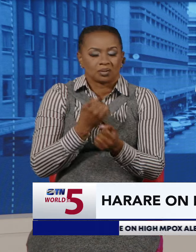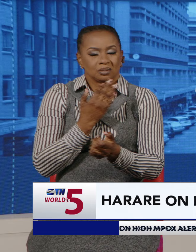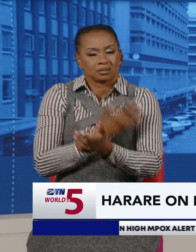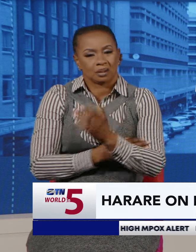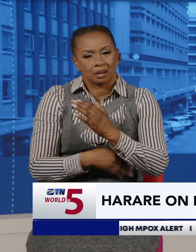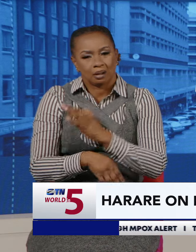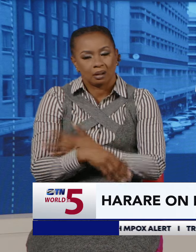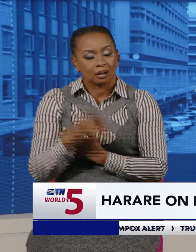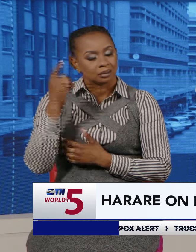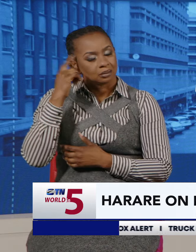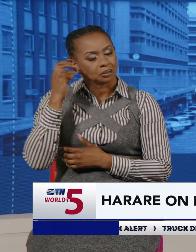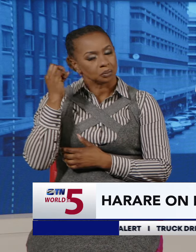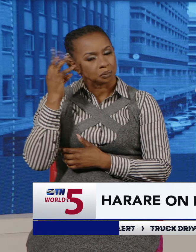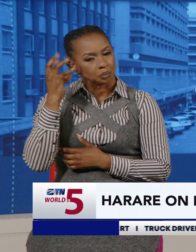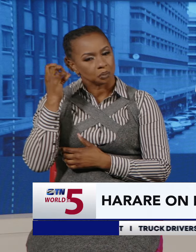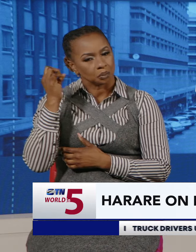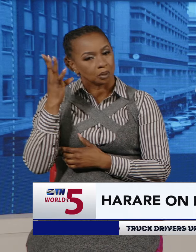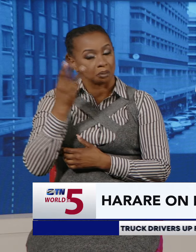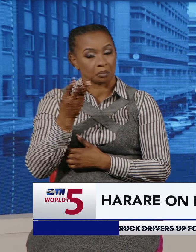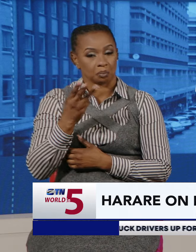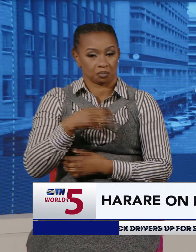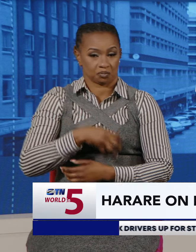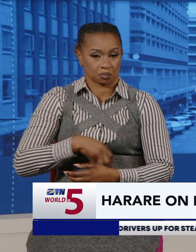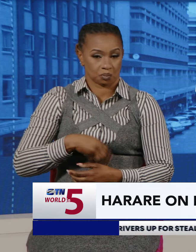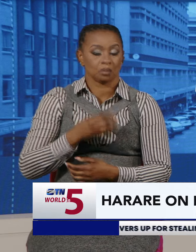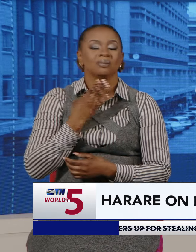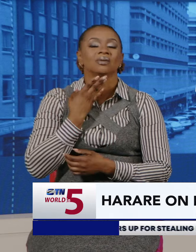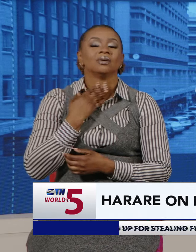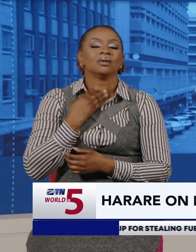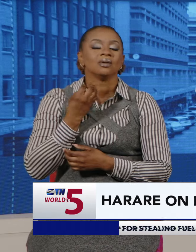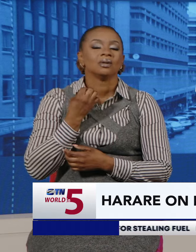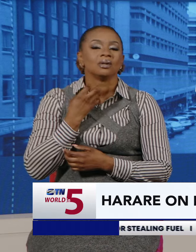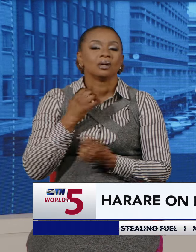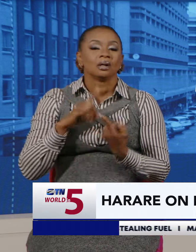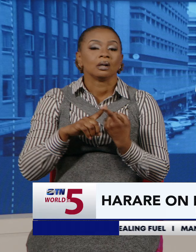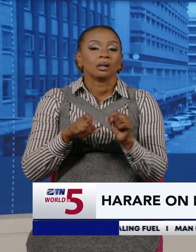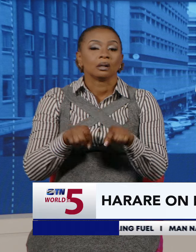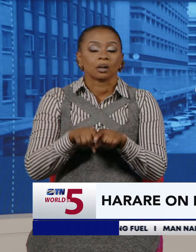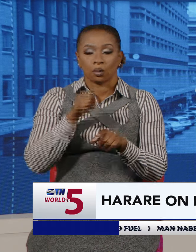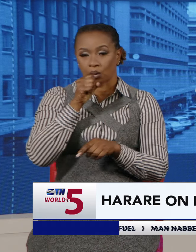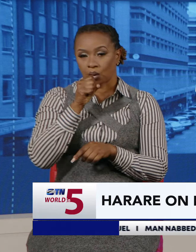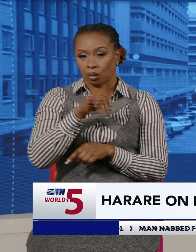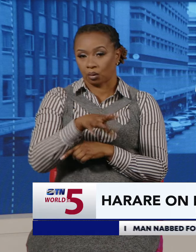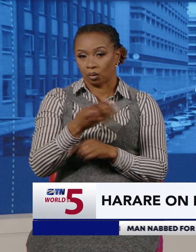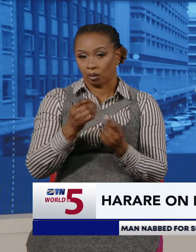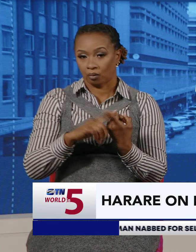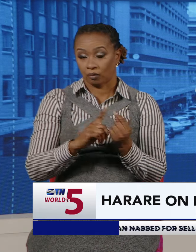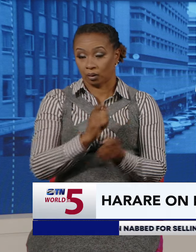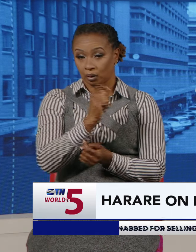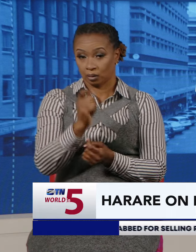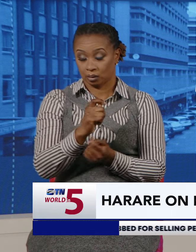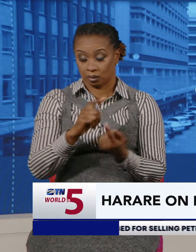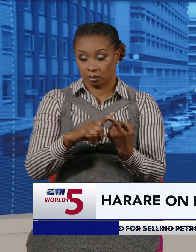muscle aches, headache and respiratory issues, such as sore throat, nasal congestion or cough. The city added,